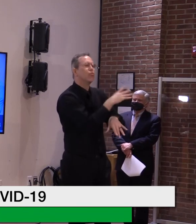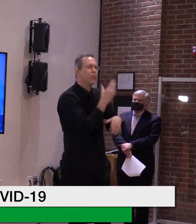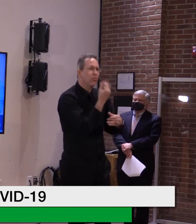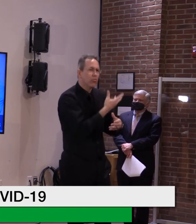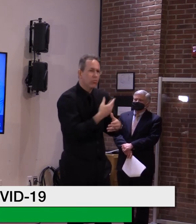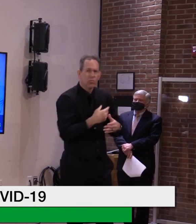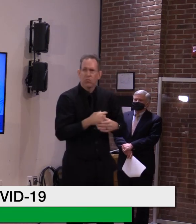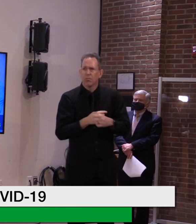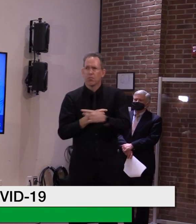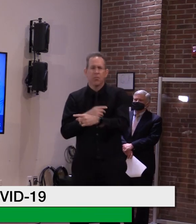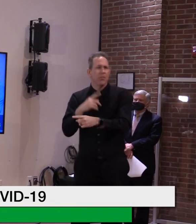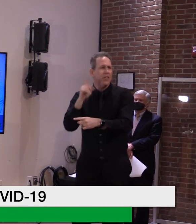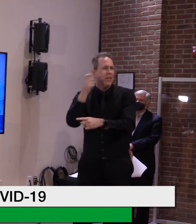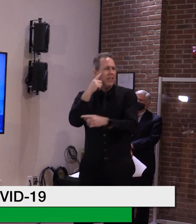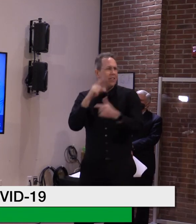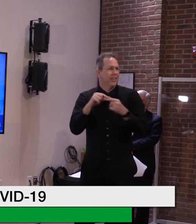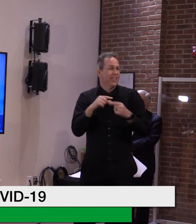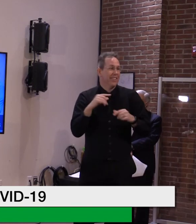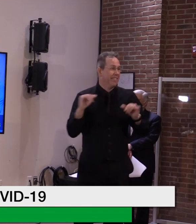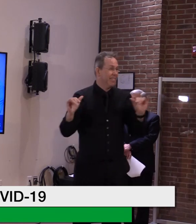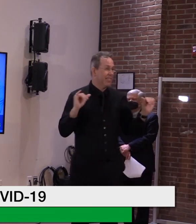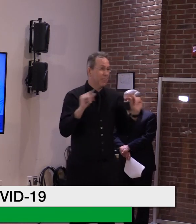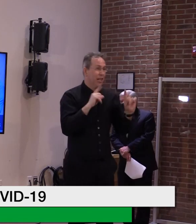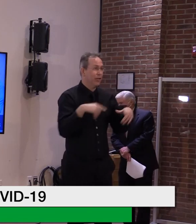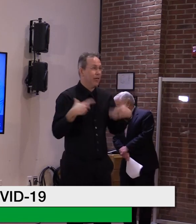Dr. Levine. They just shook their head yes.